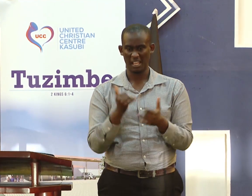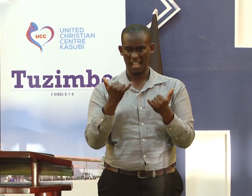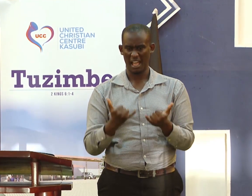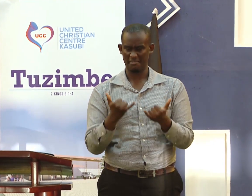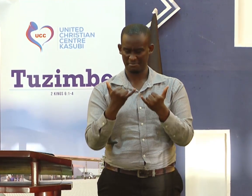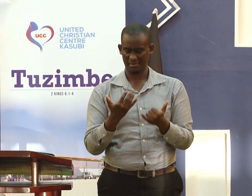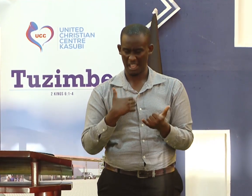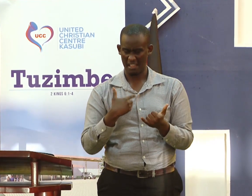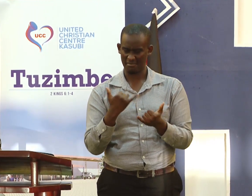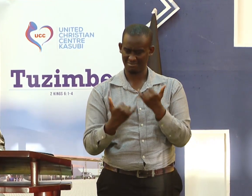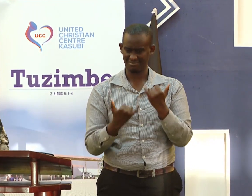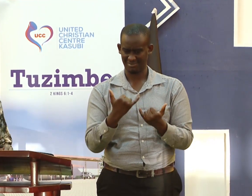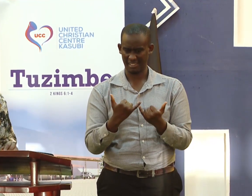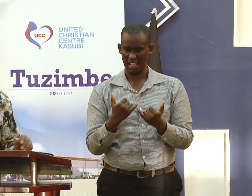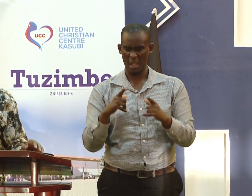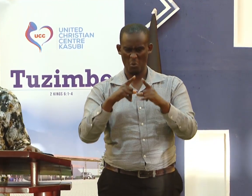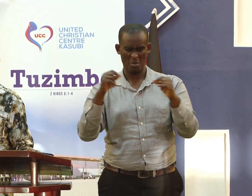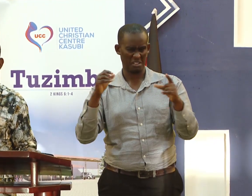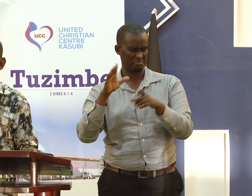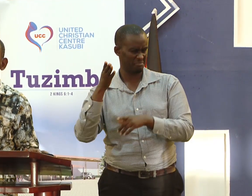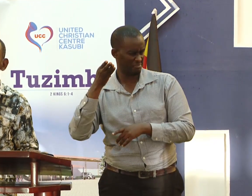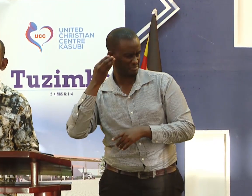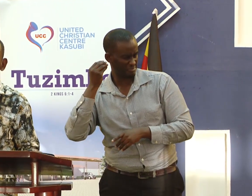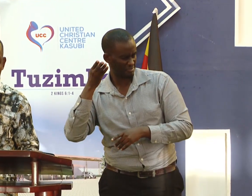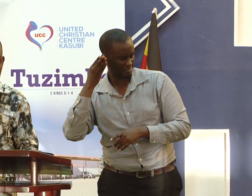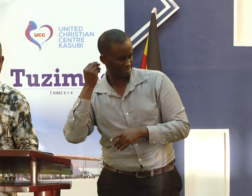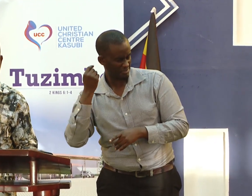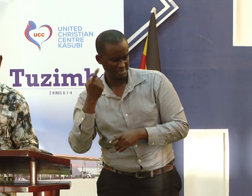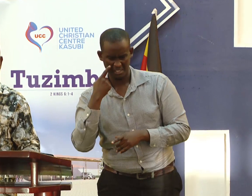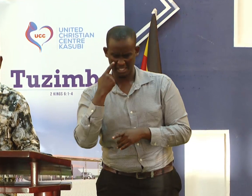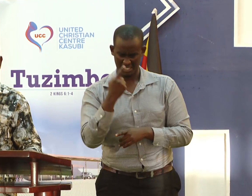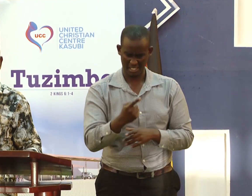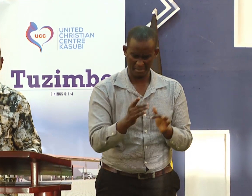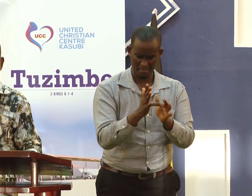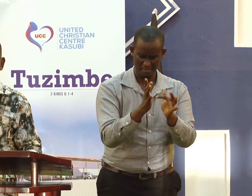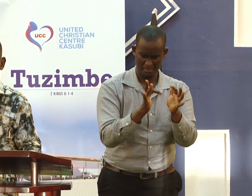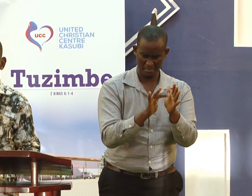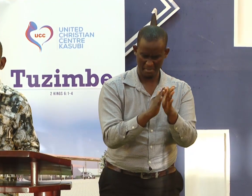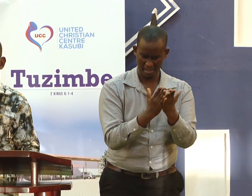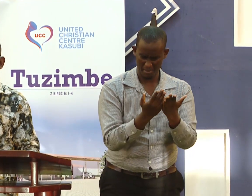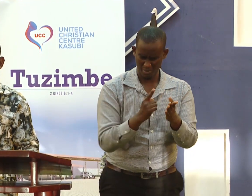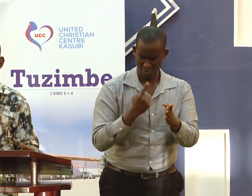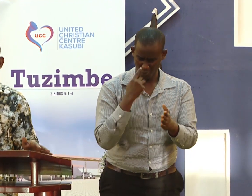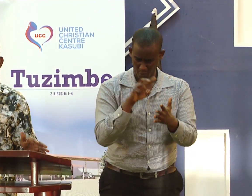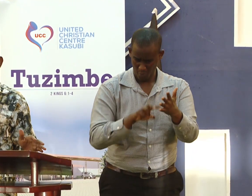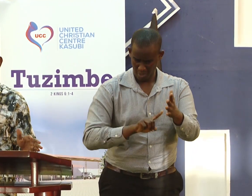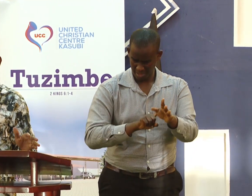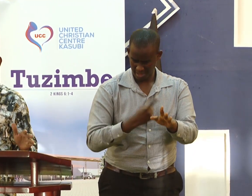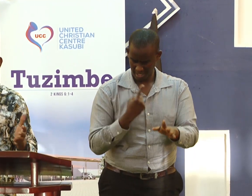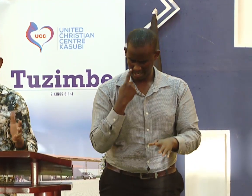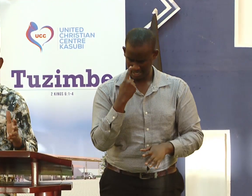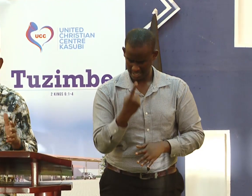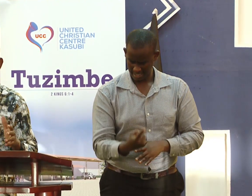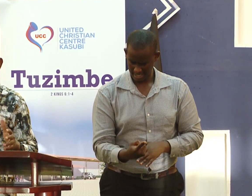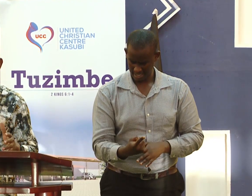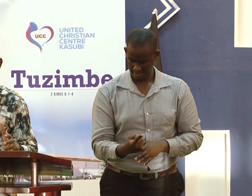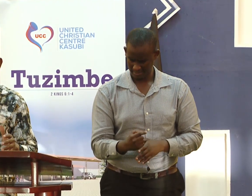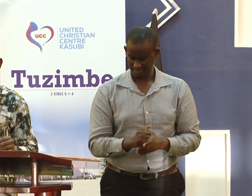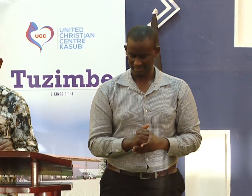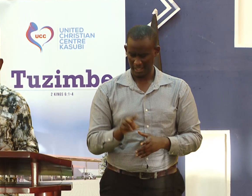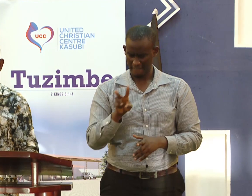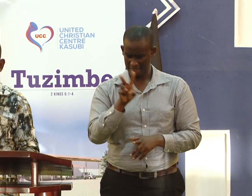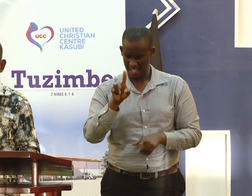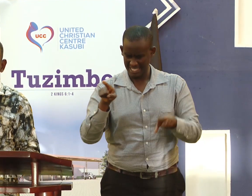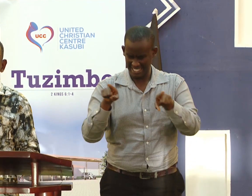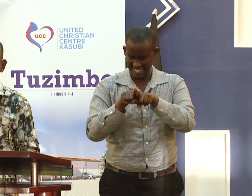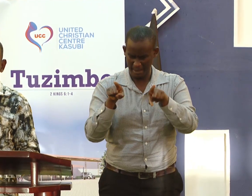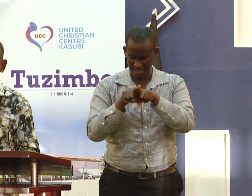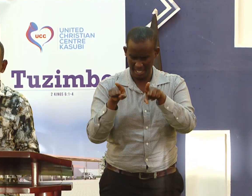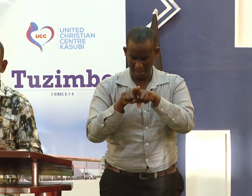are